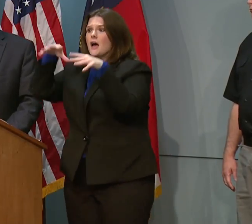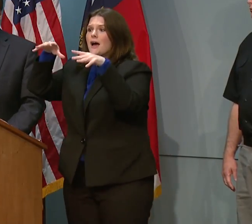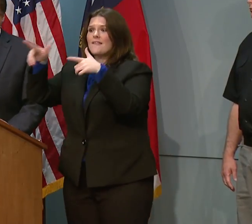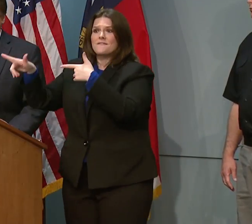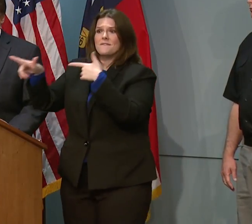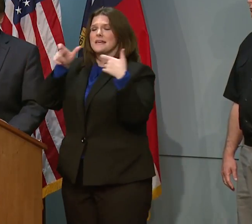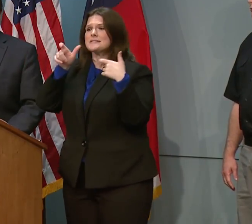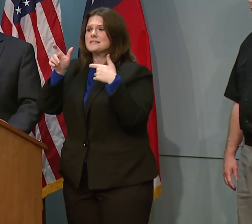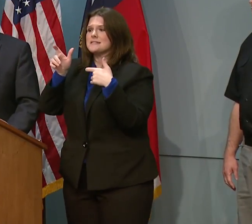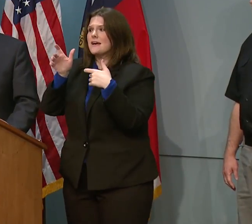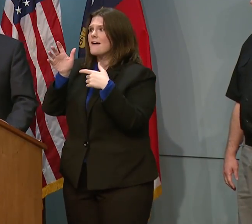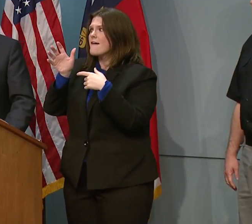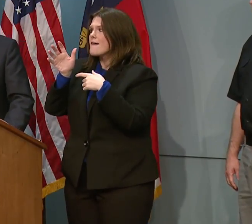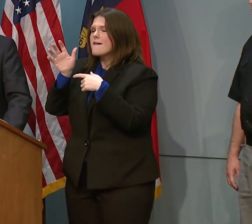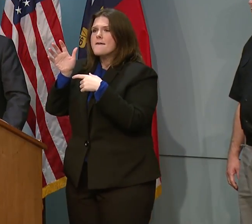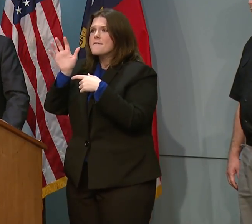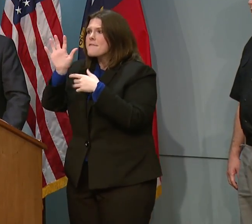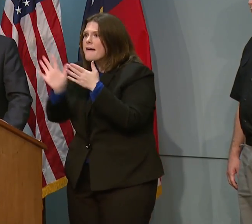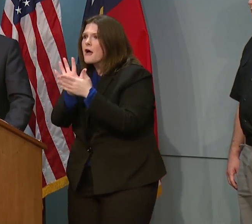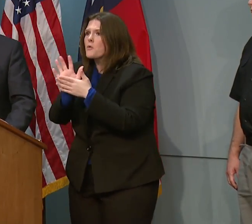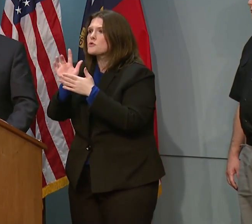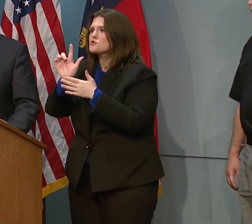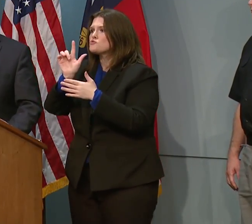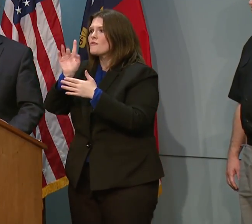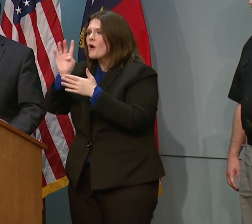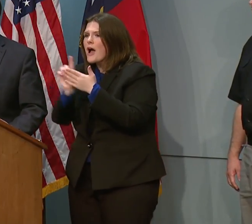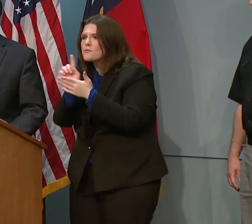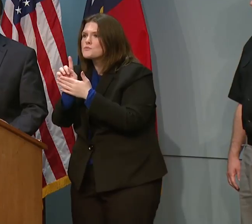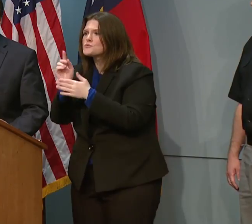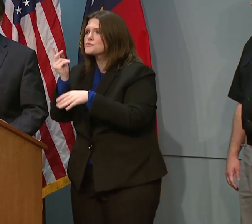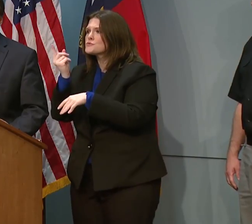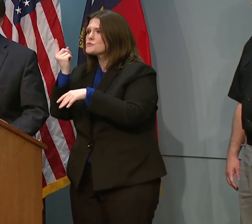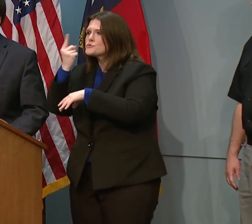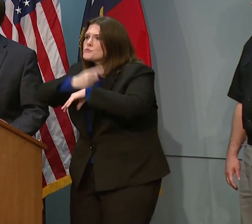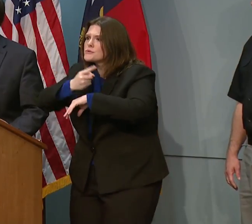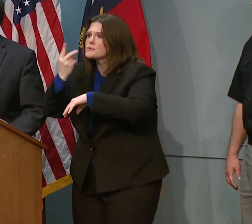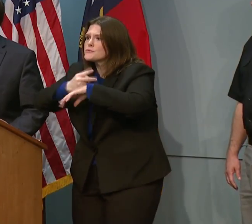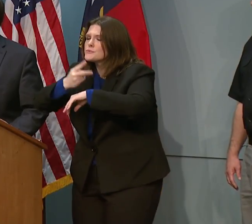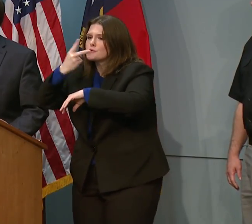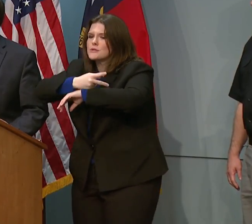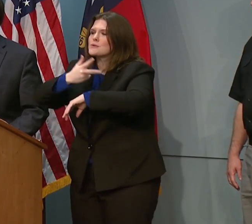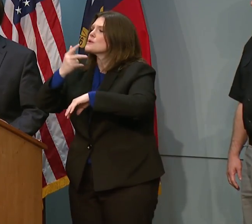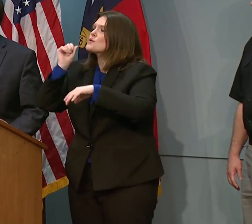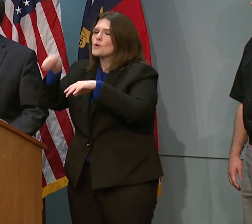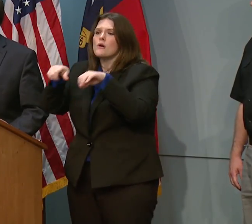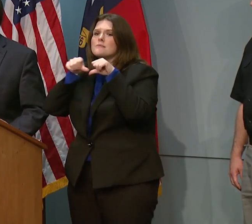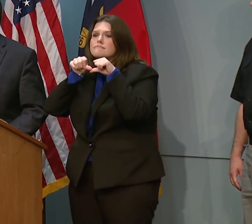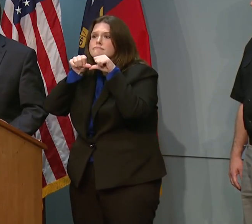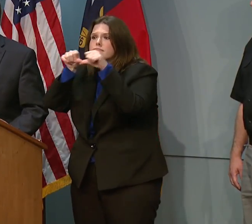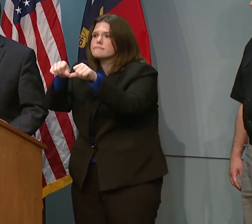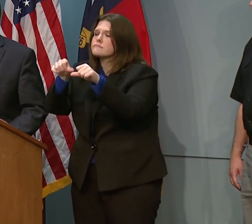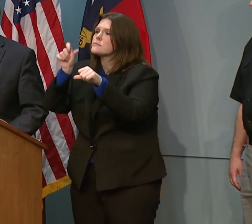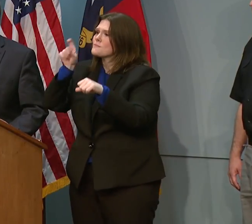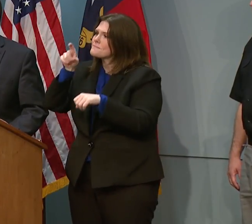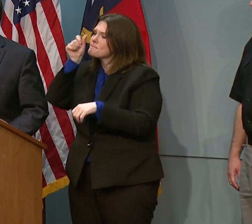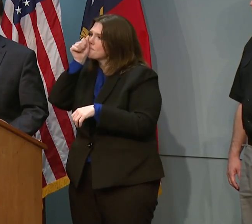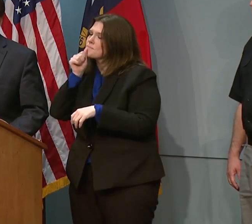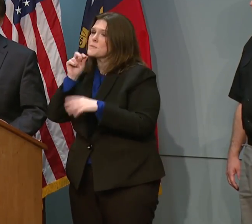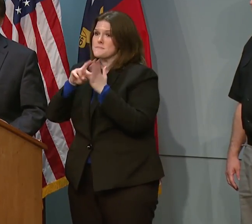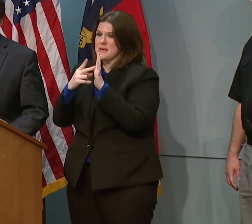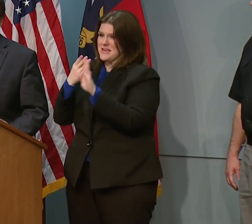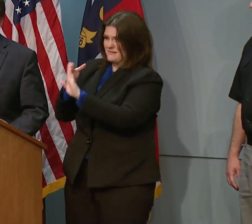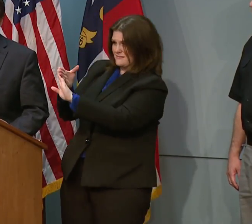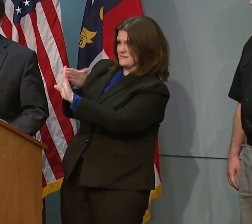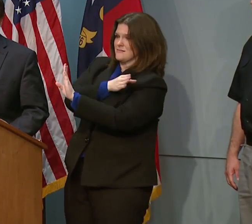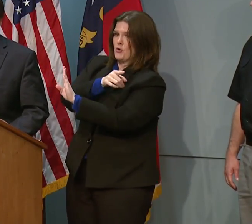the next 5 to 24 hours or even 72 hours. We could have prolonged power outages, or you should prepare for